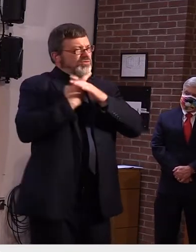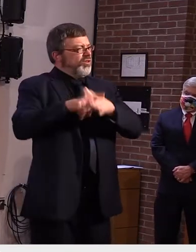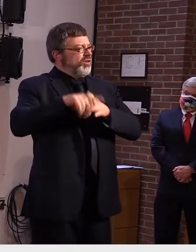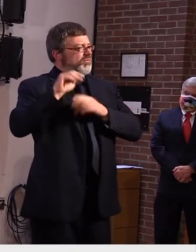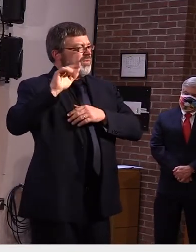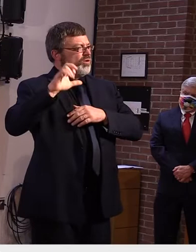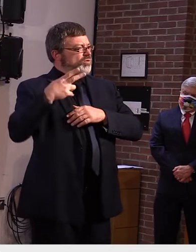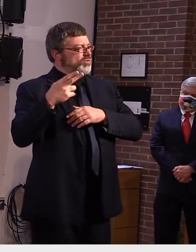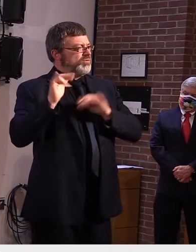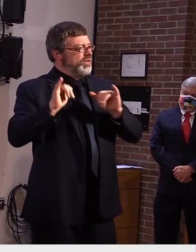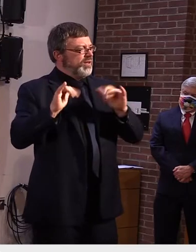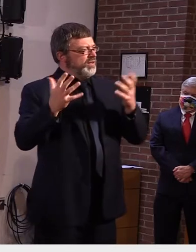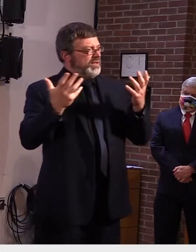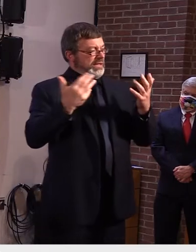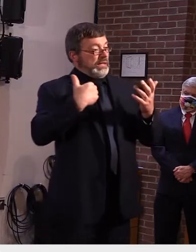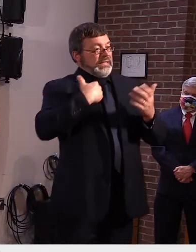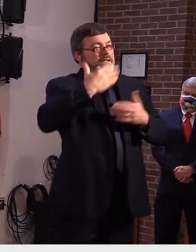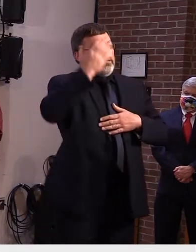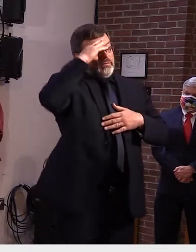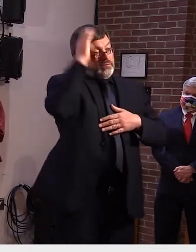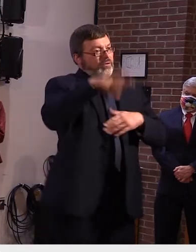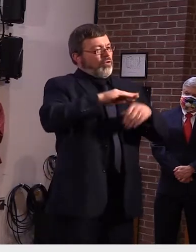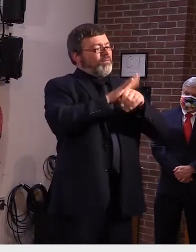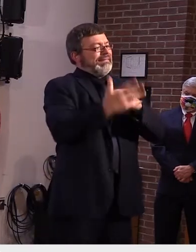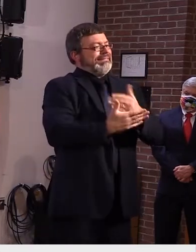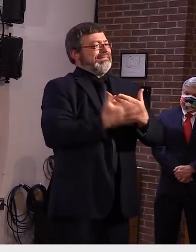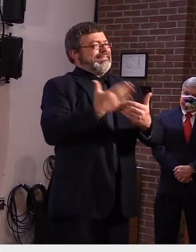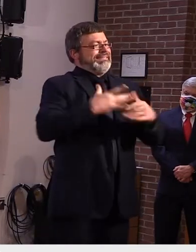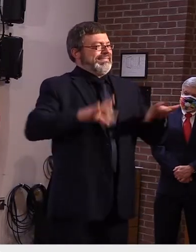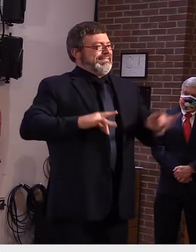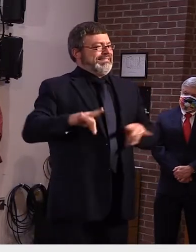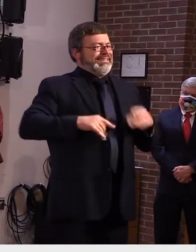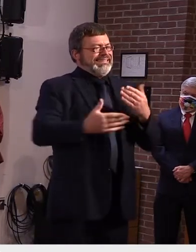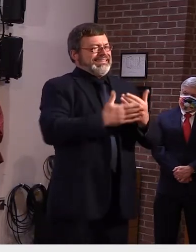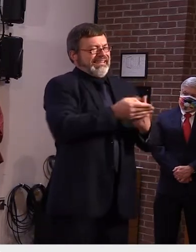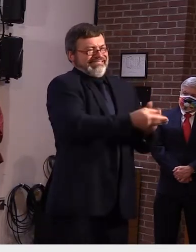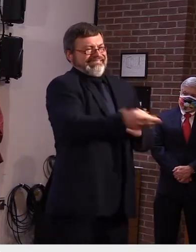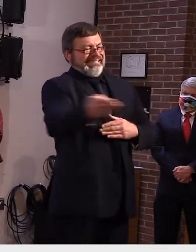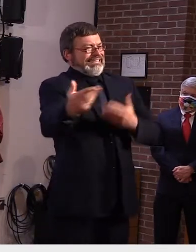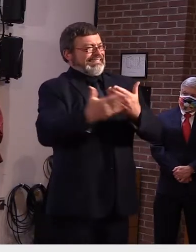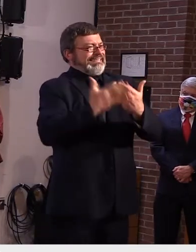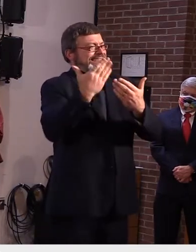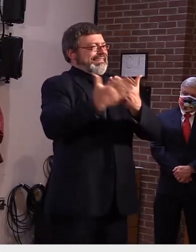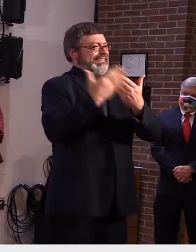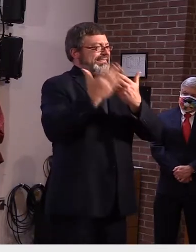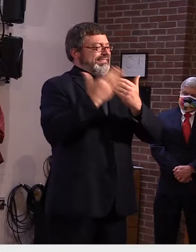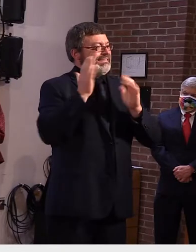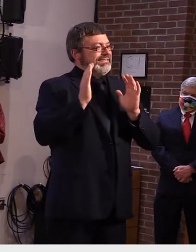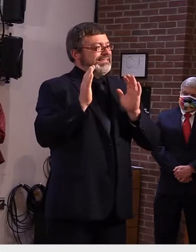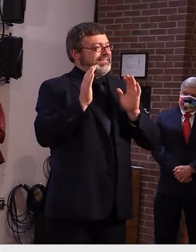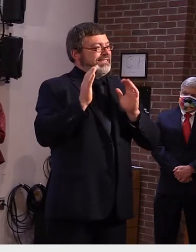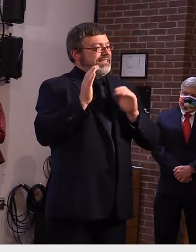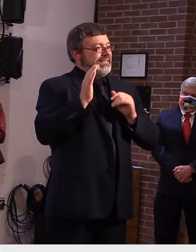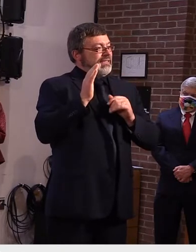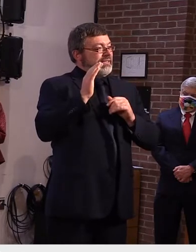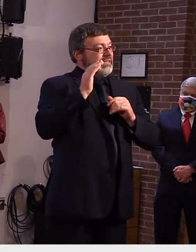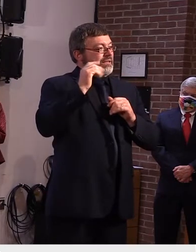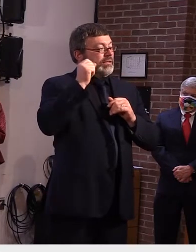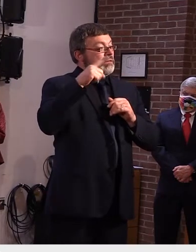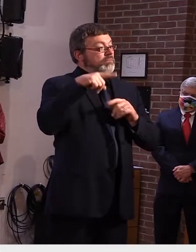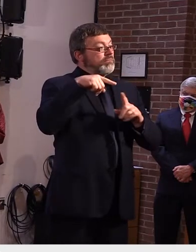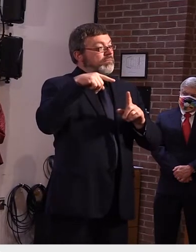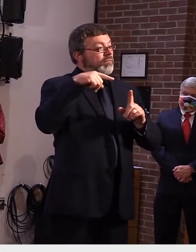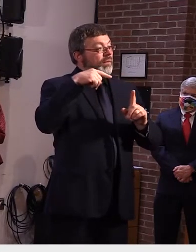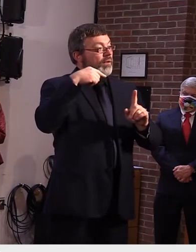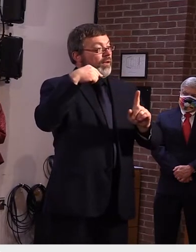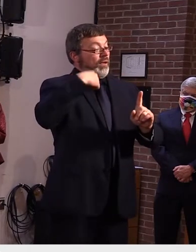to spread from one person to another and just because it happened to be in a school doesn't change how we're approaching the